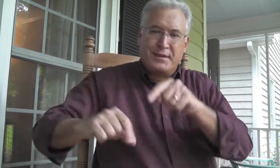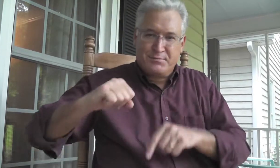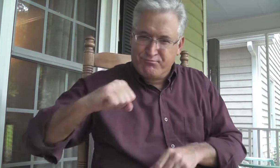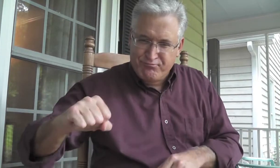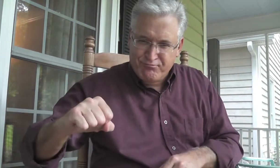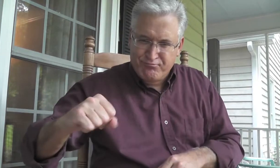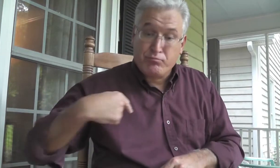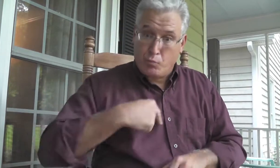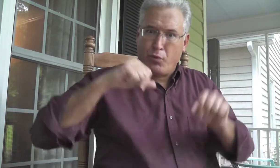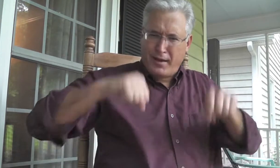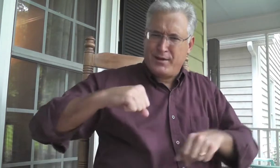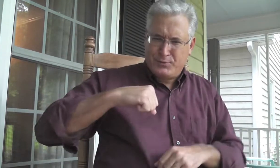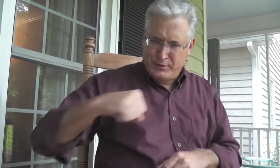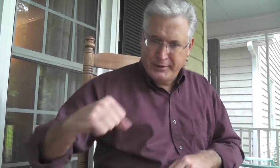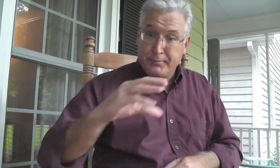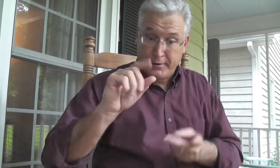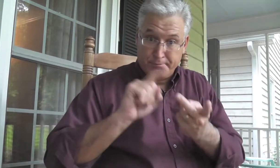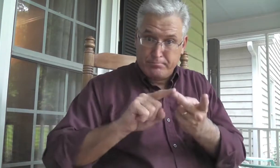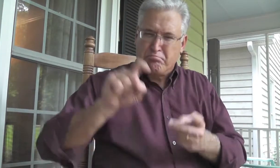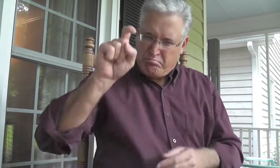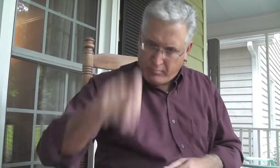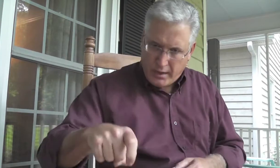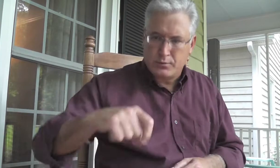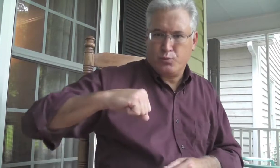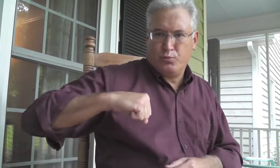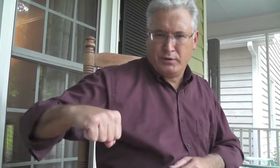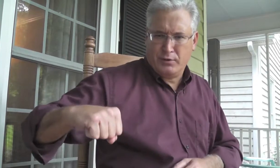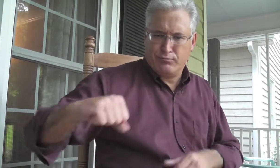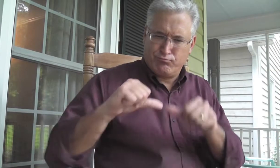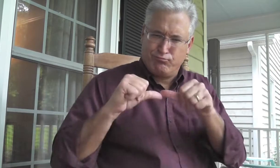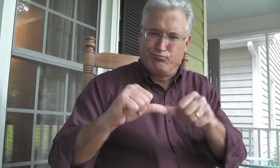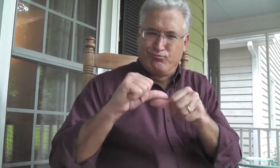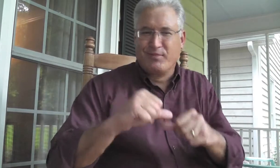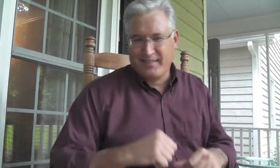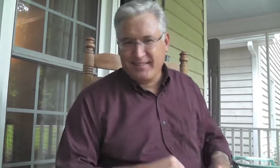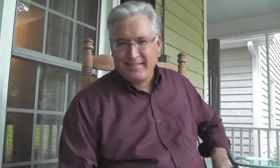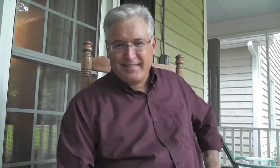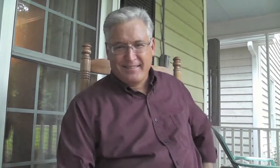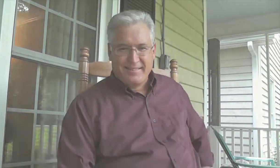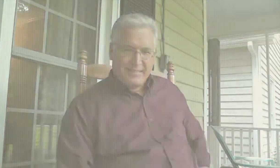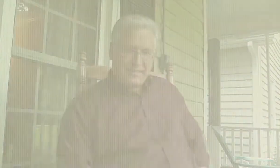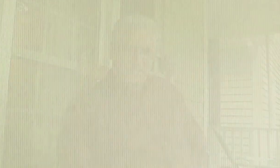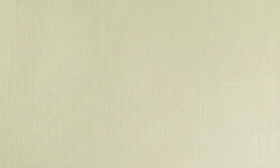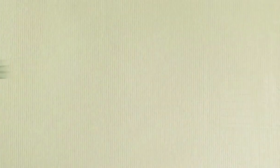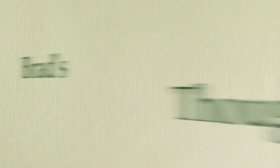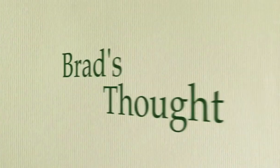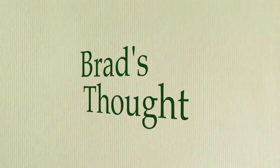believers, they can't resist it. They can't. But we must. We must continue to try.